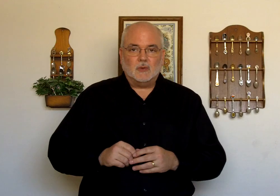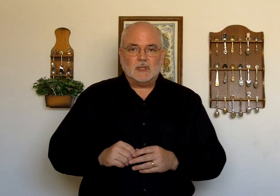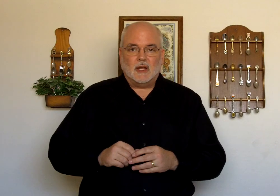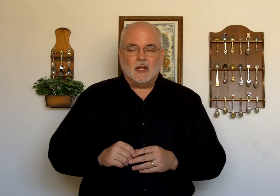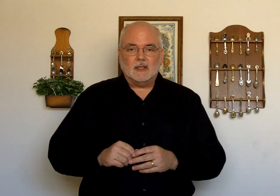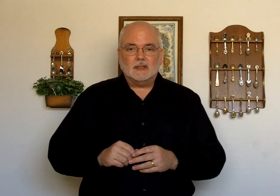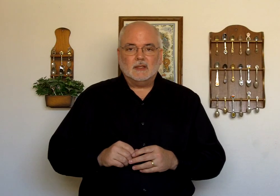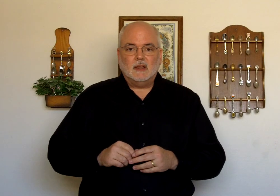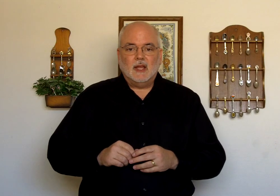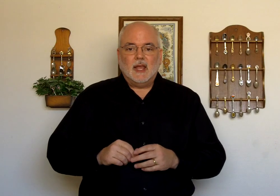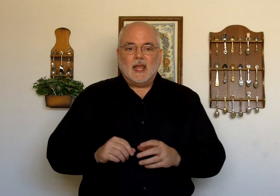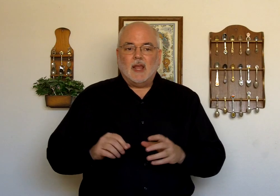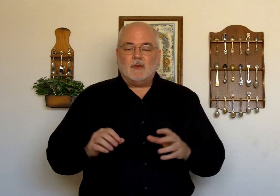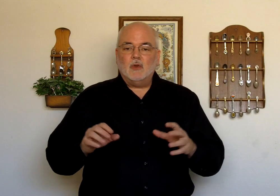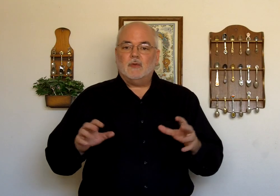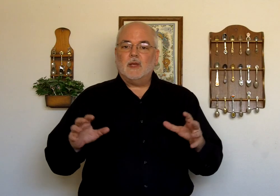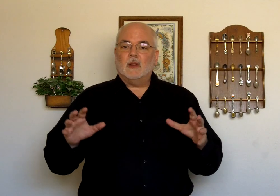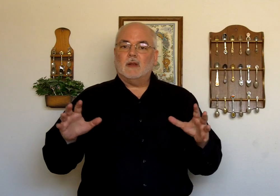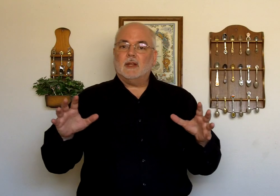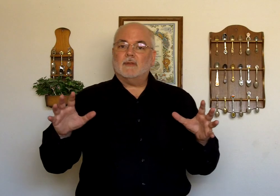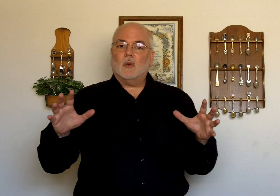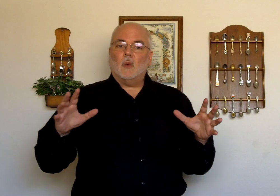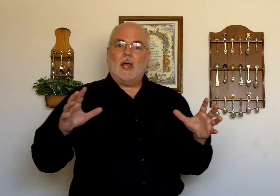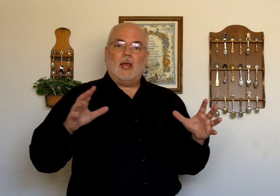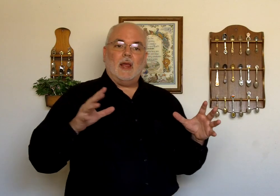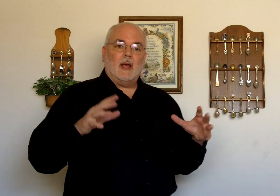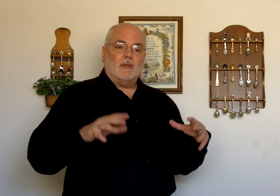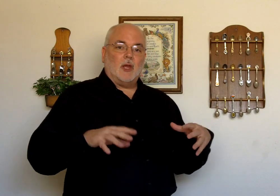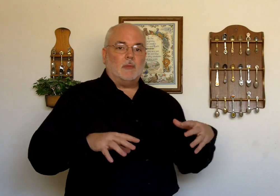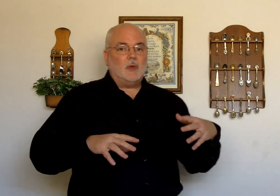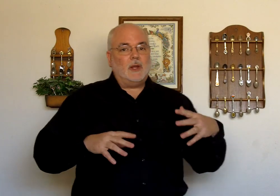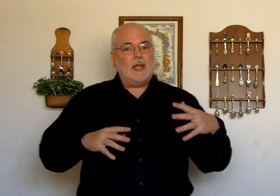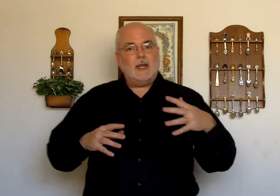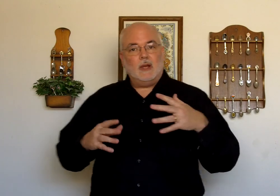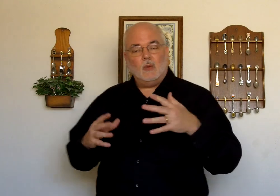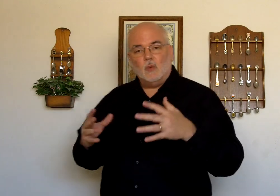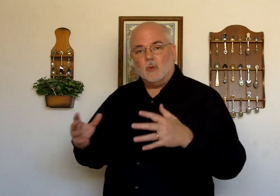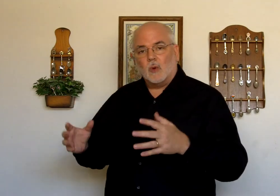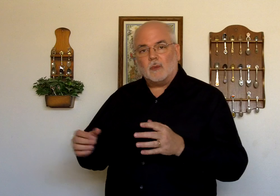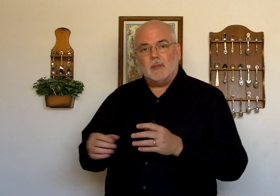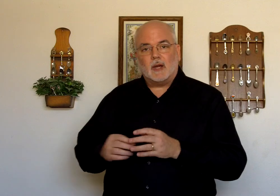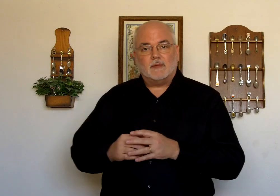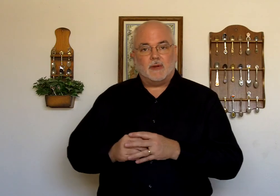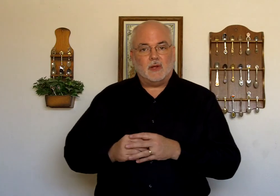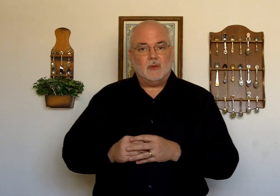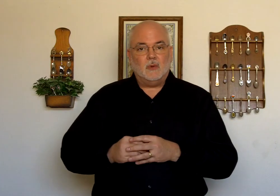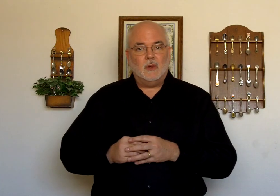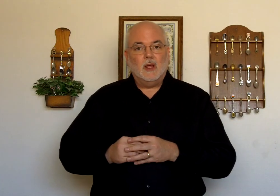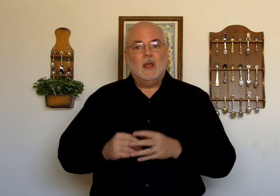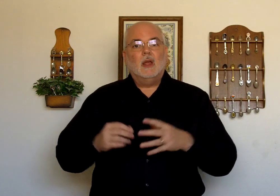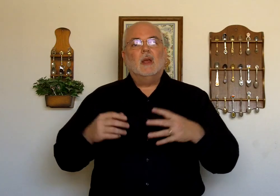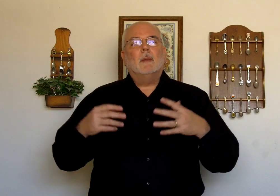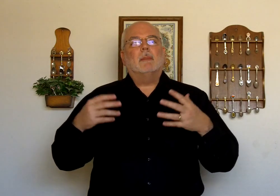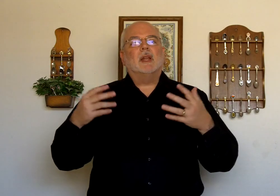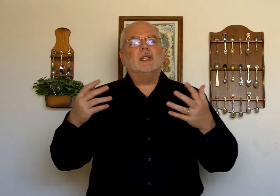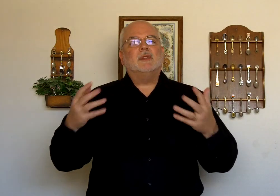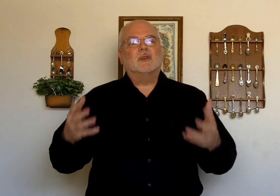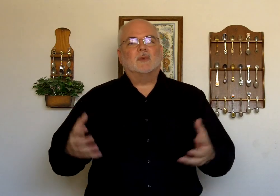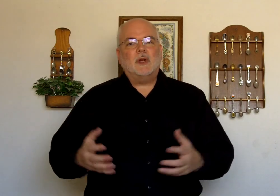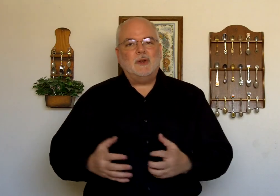own signs. If you feel a different way of communicating would work better for you. Please feel free